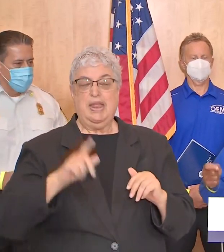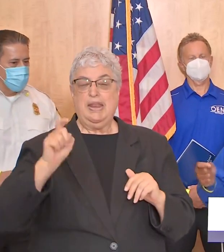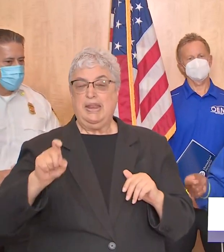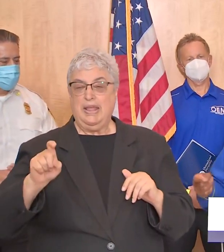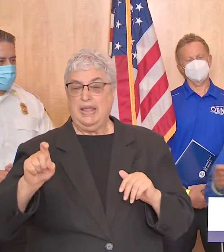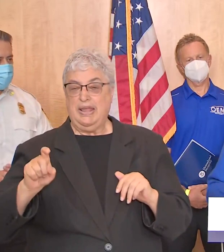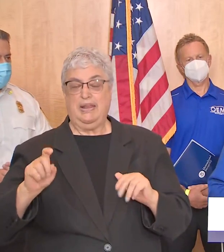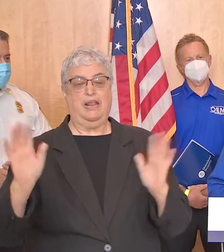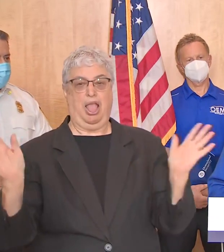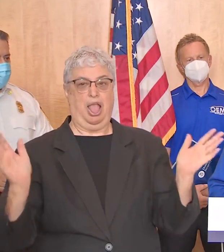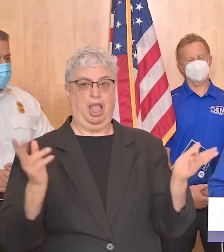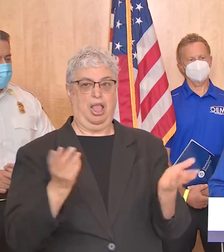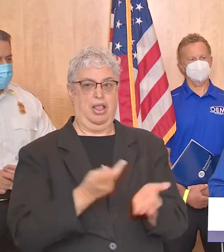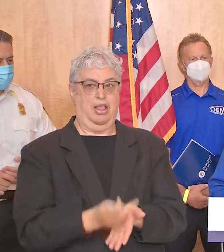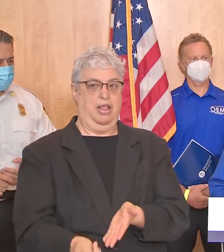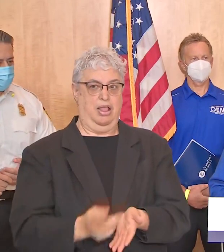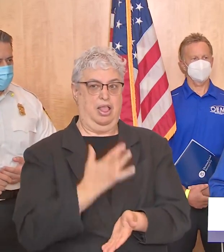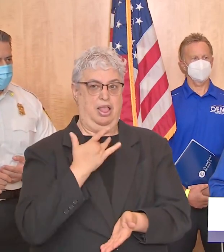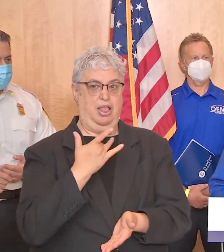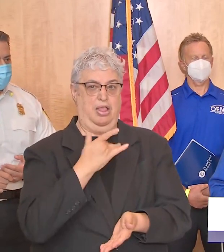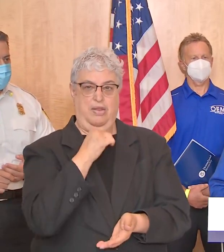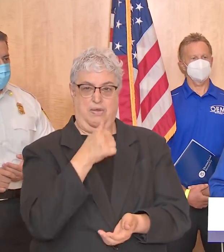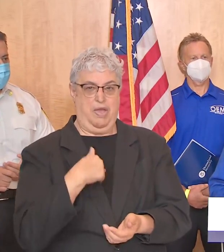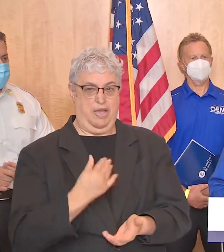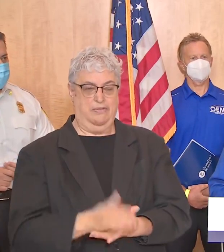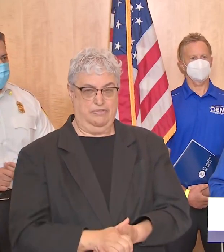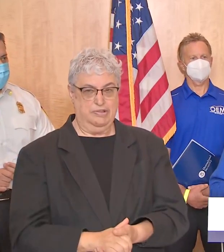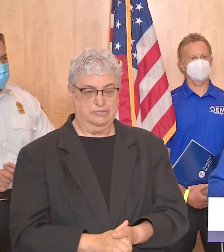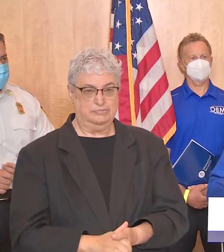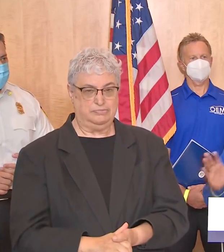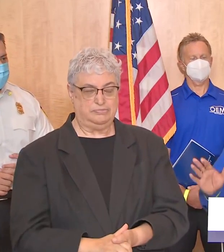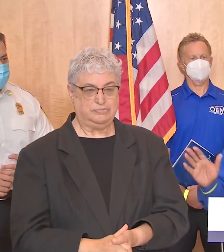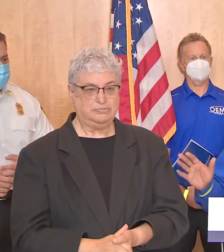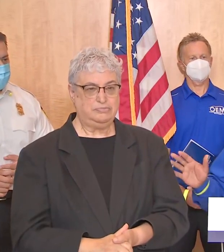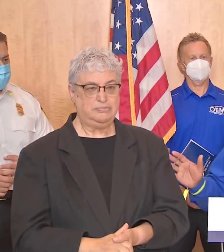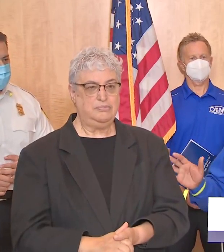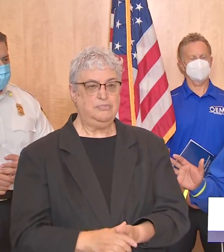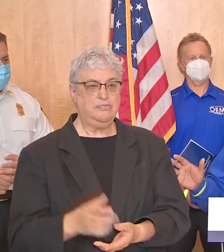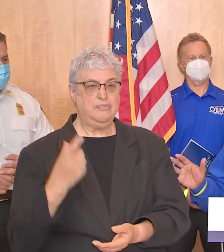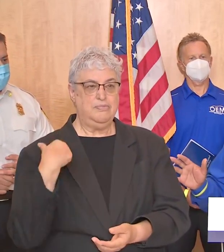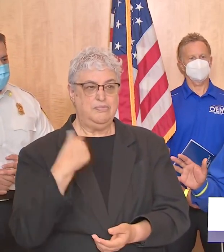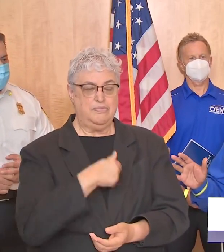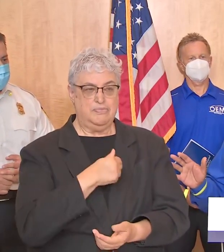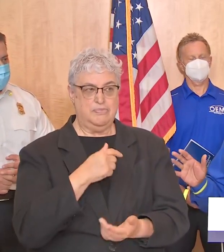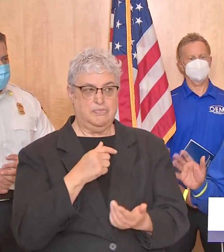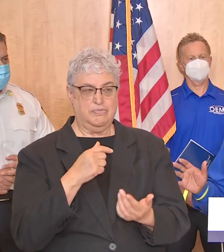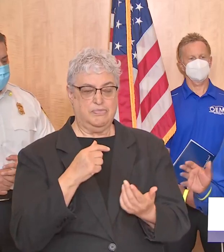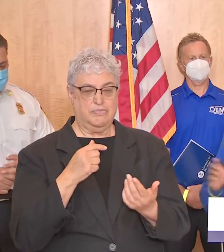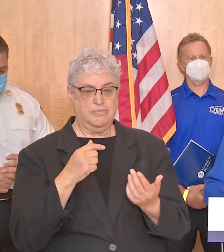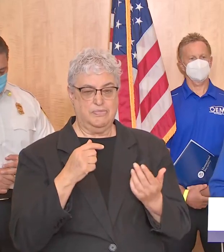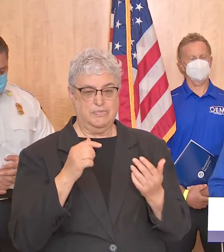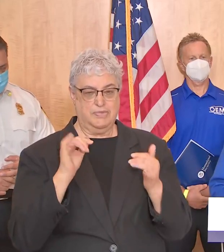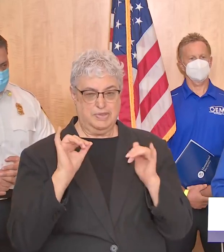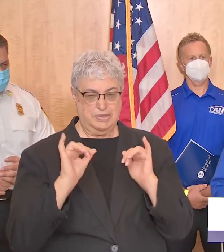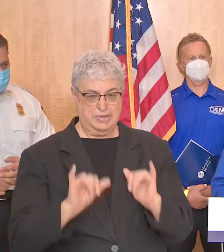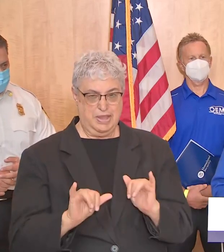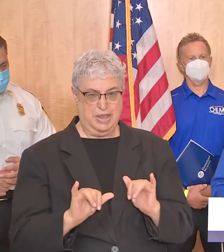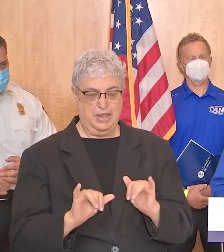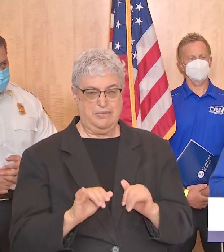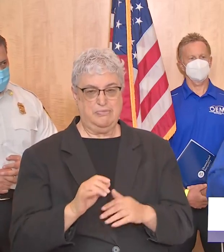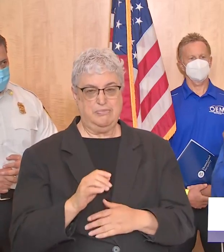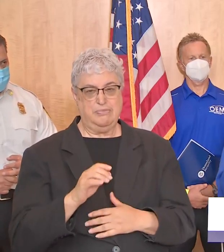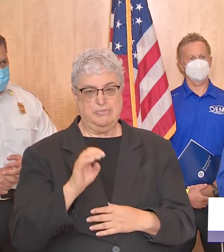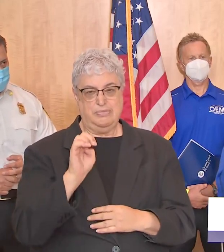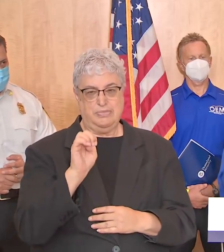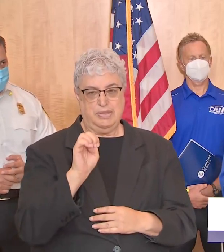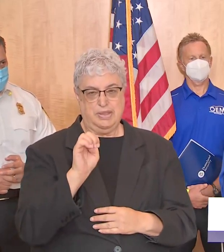and not to be prepared the other thing is that um uh assuming things stay to the uh east and let me just tell